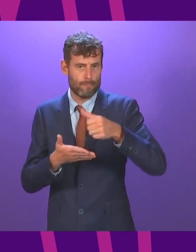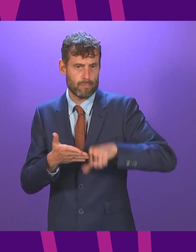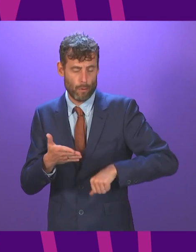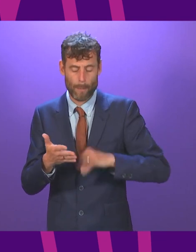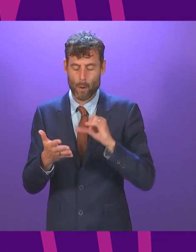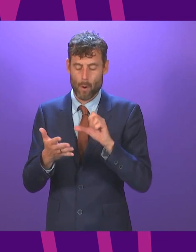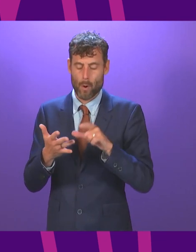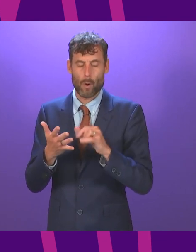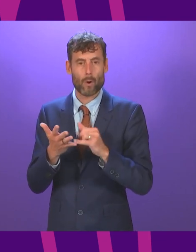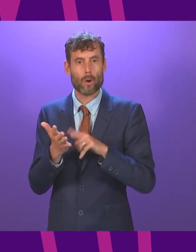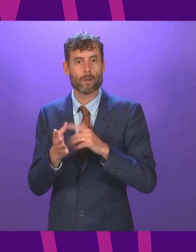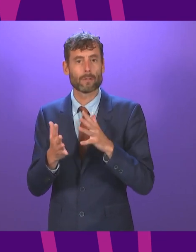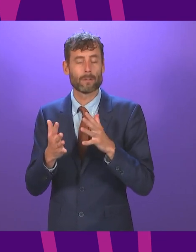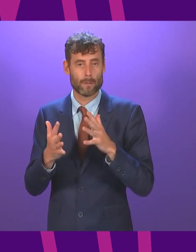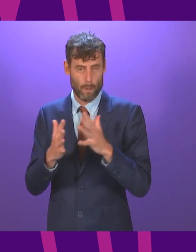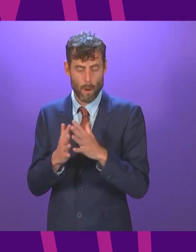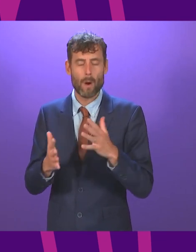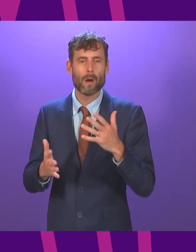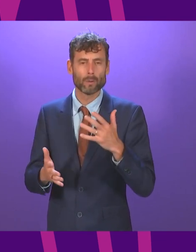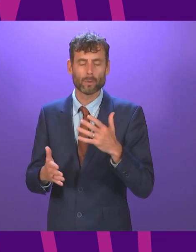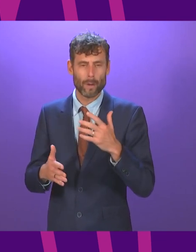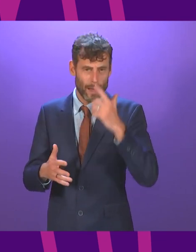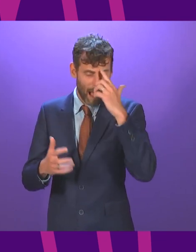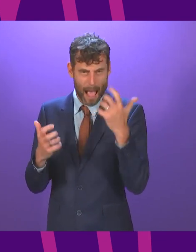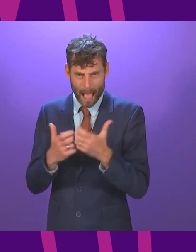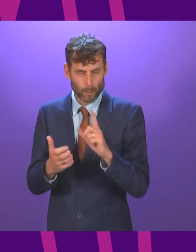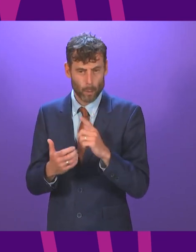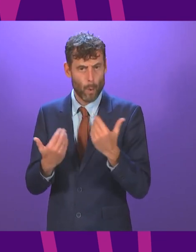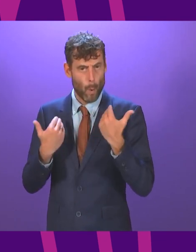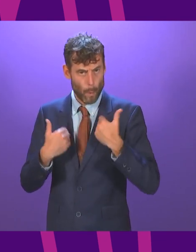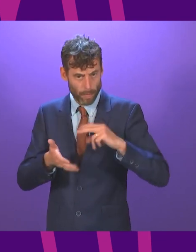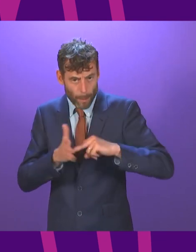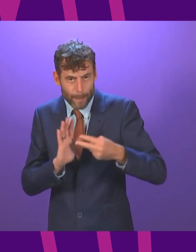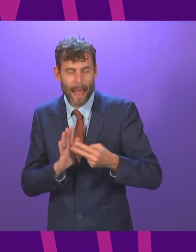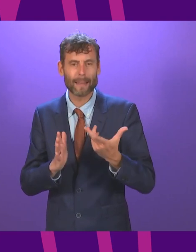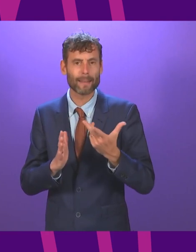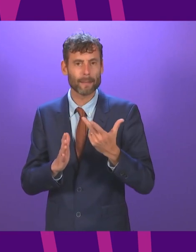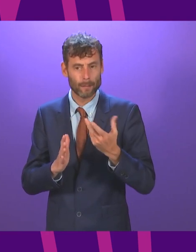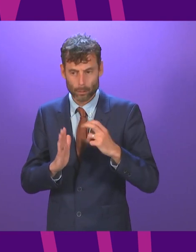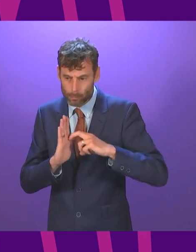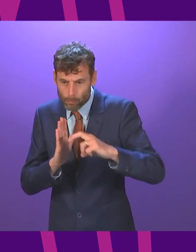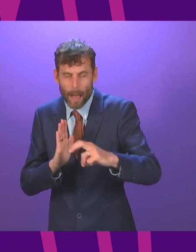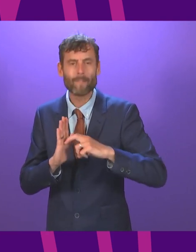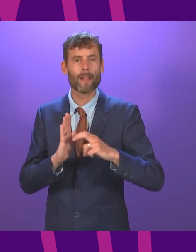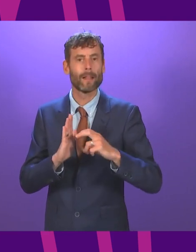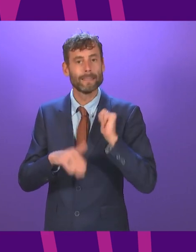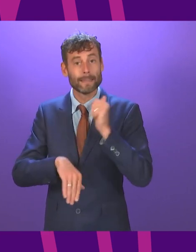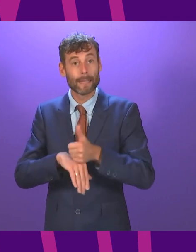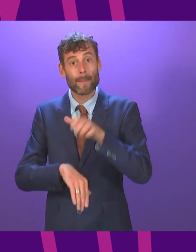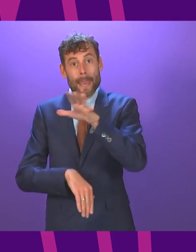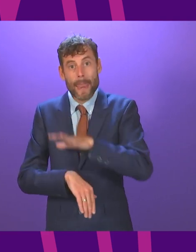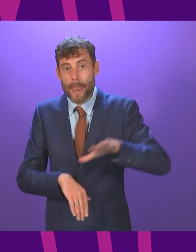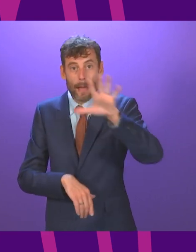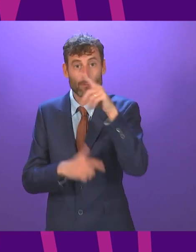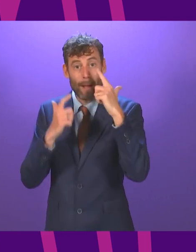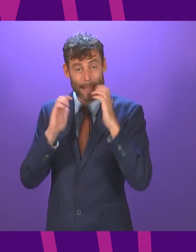COSLA so for example commitments on community wealth building planning active travel work on education reform the establishment of a national care service all